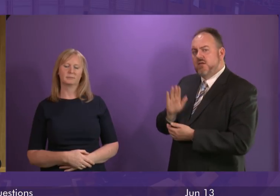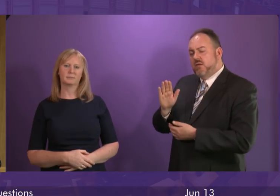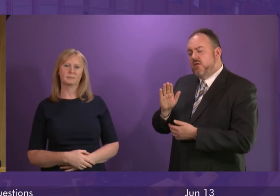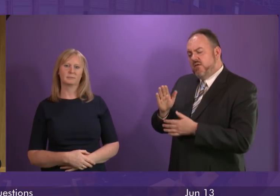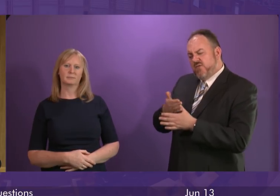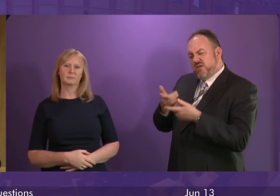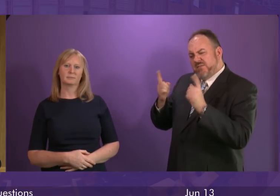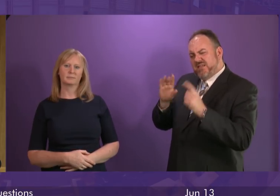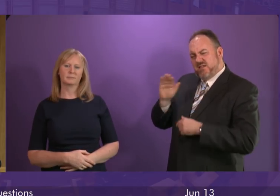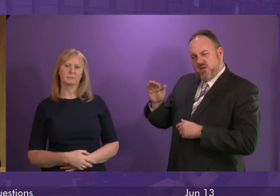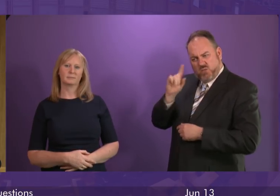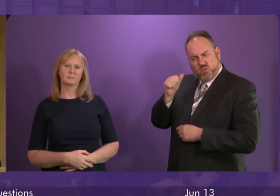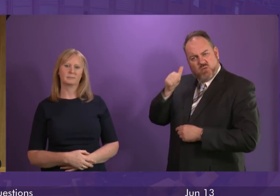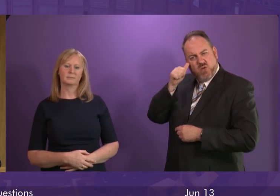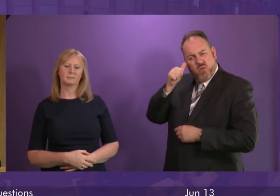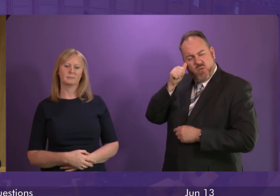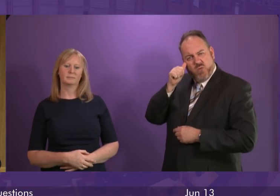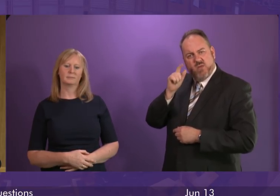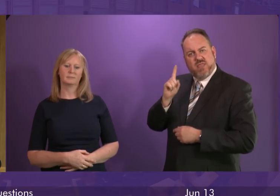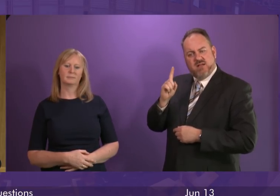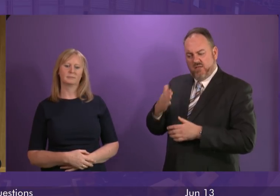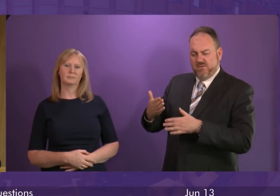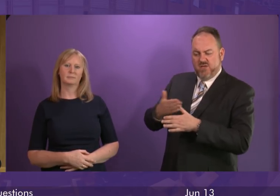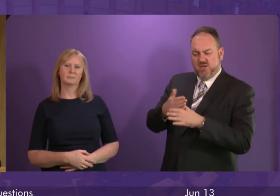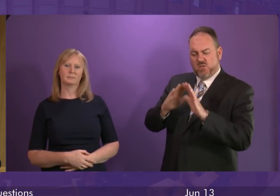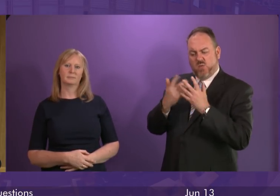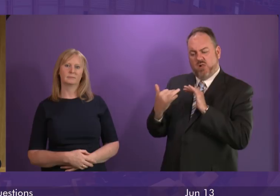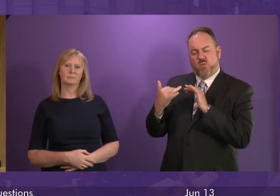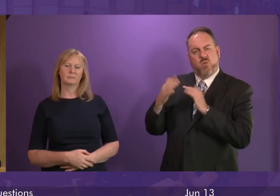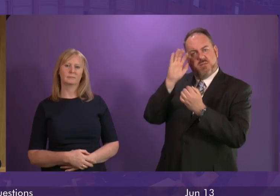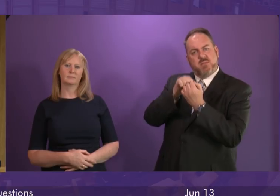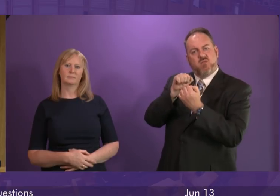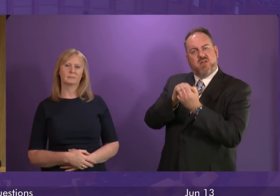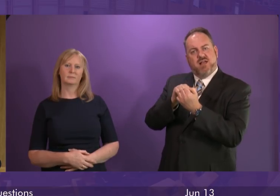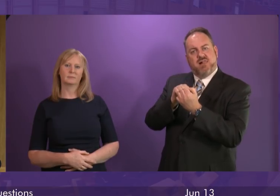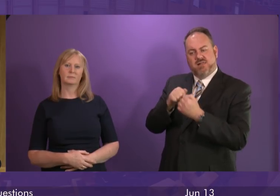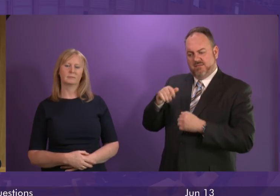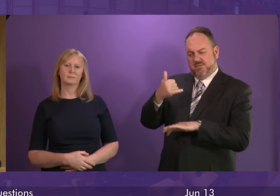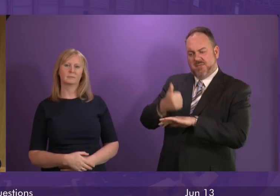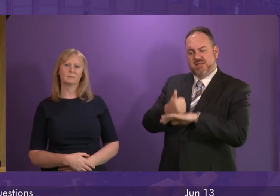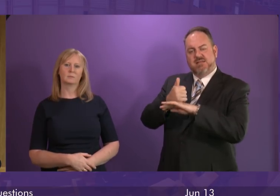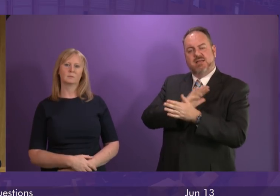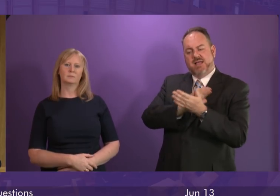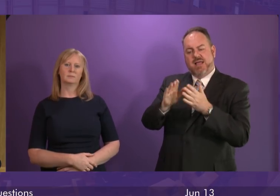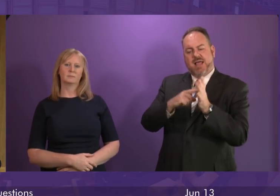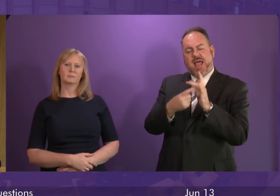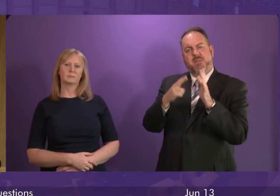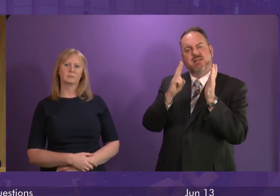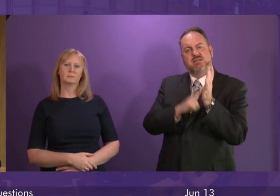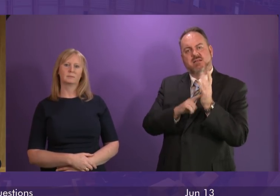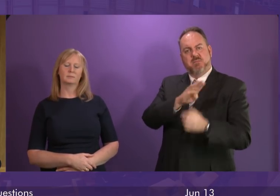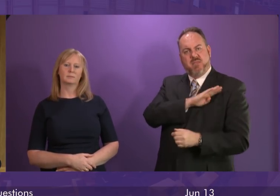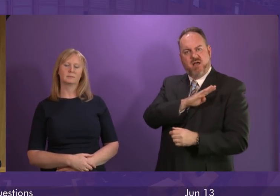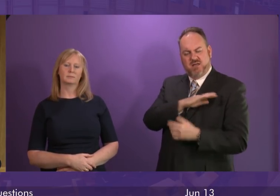you may be aware of reports that the First World War Memorial in the Duchess of Hamilton Park in my constituency has been